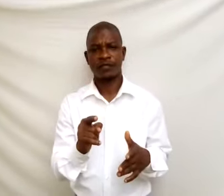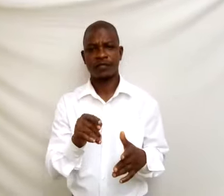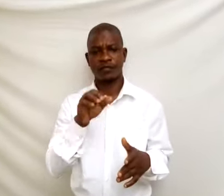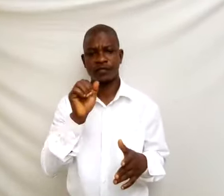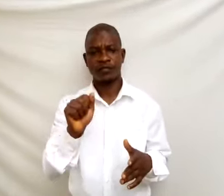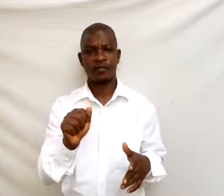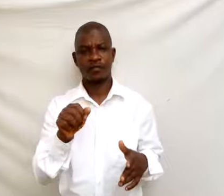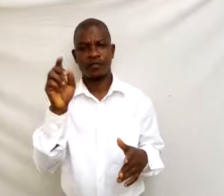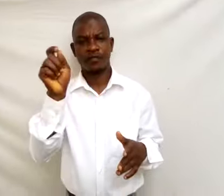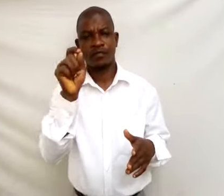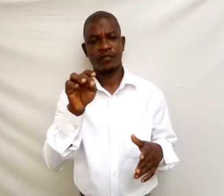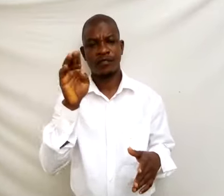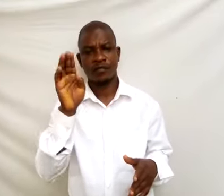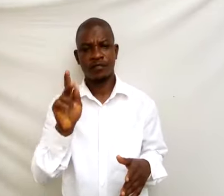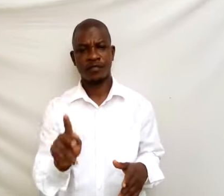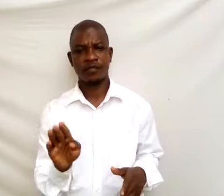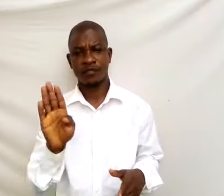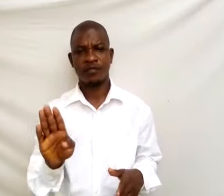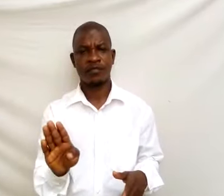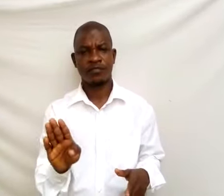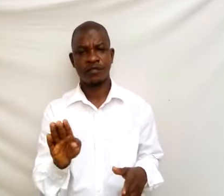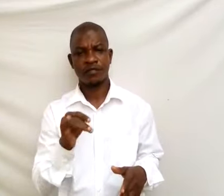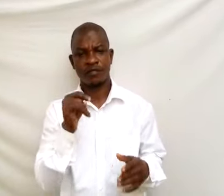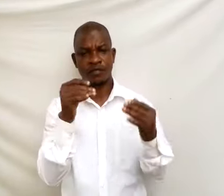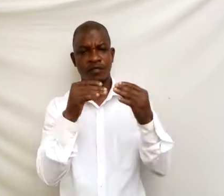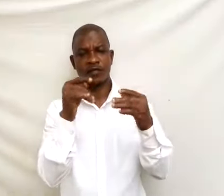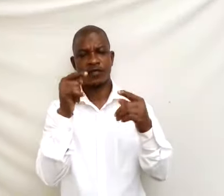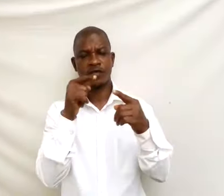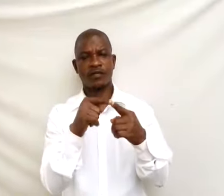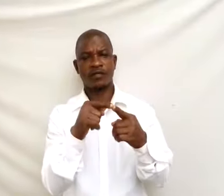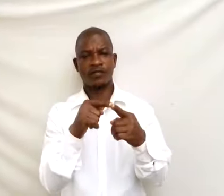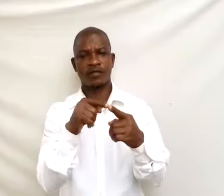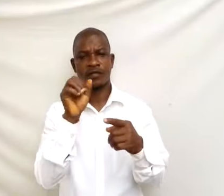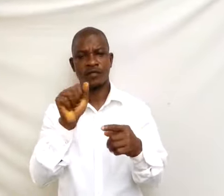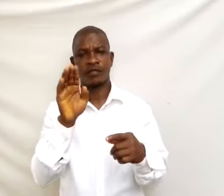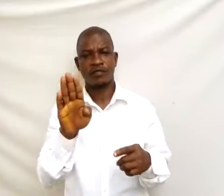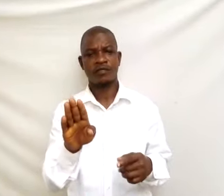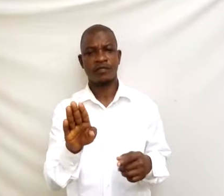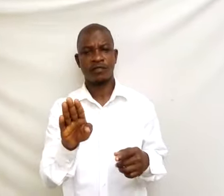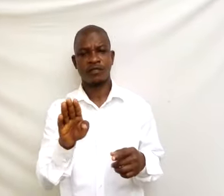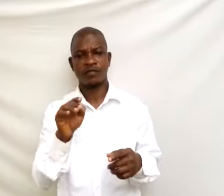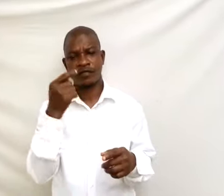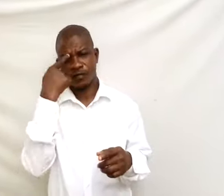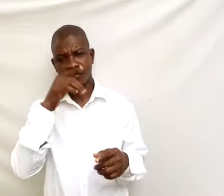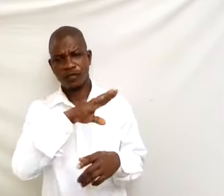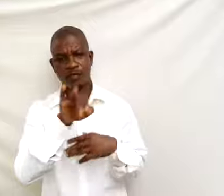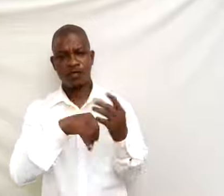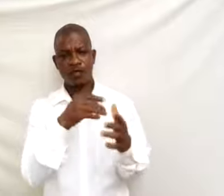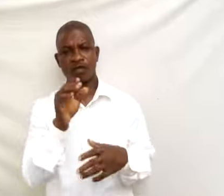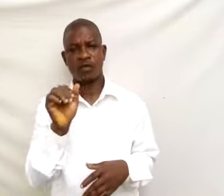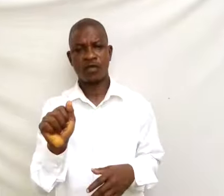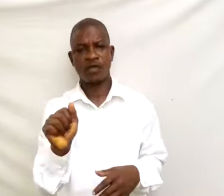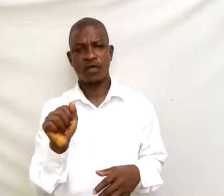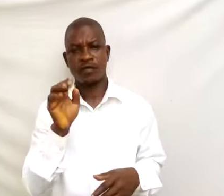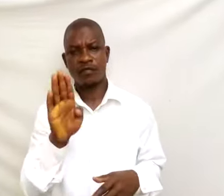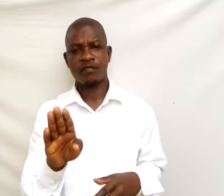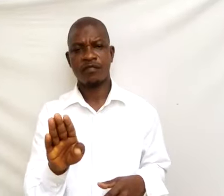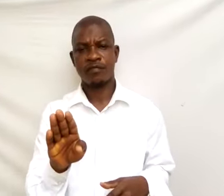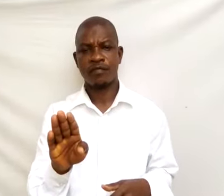star B is equal to AB for all AB contained